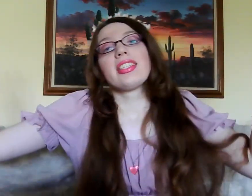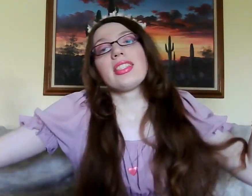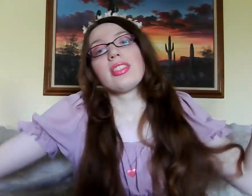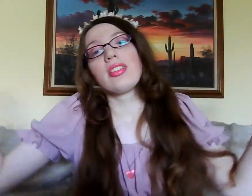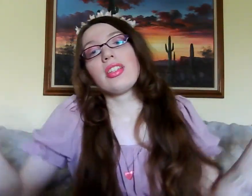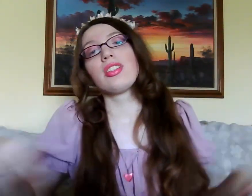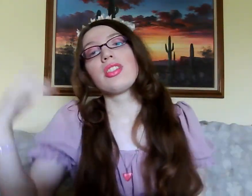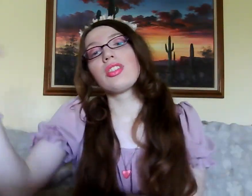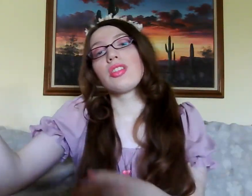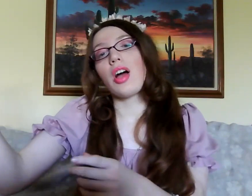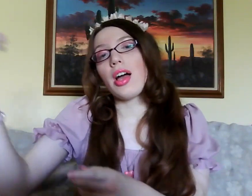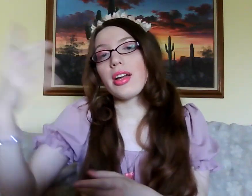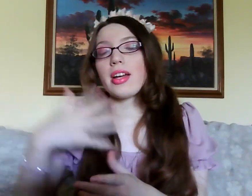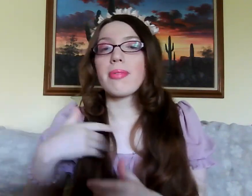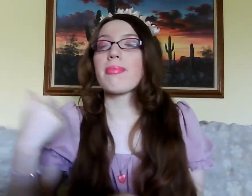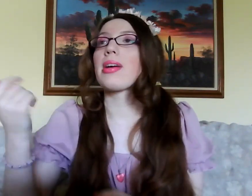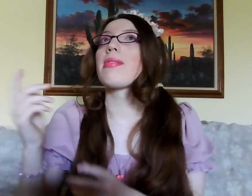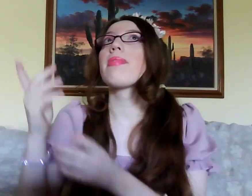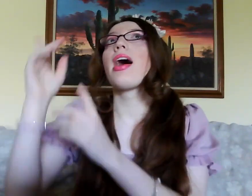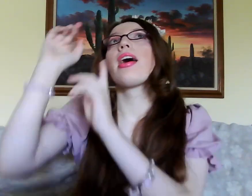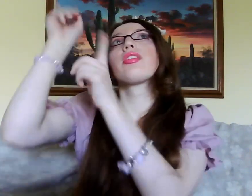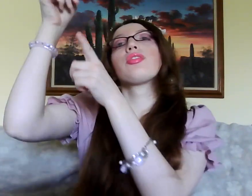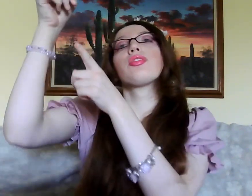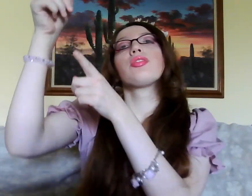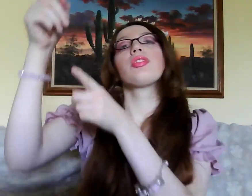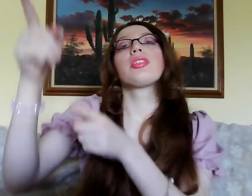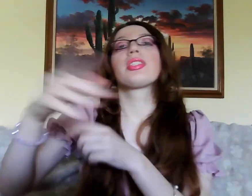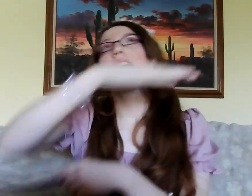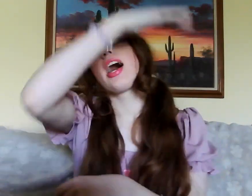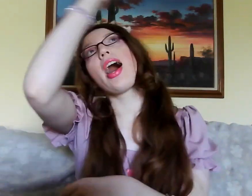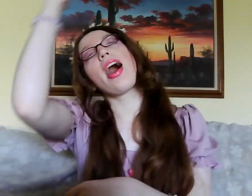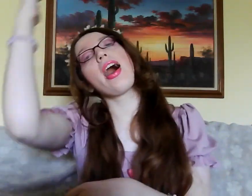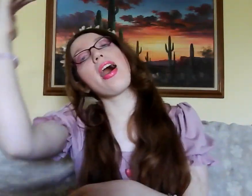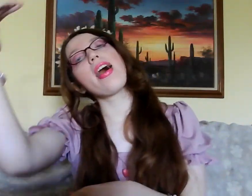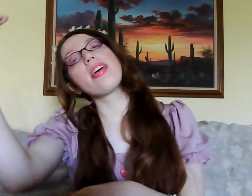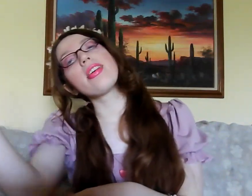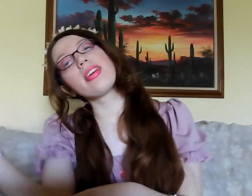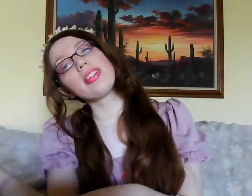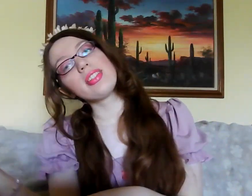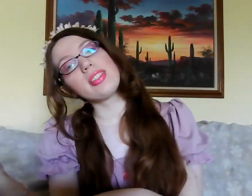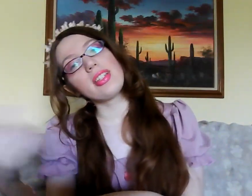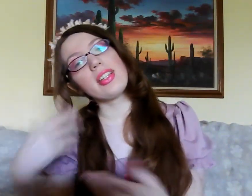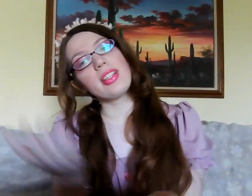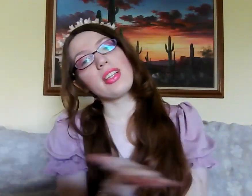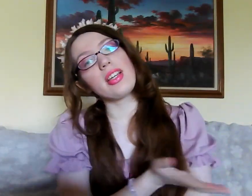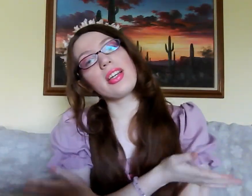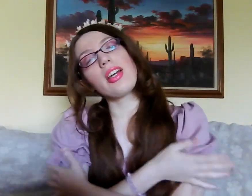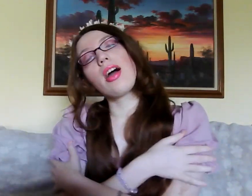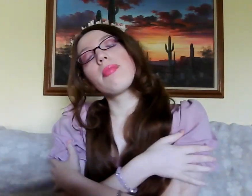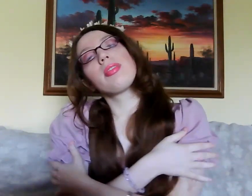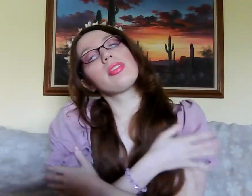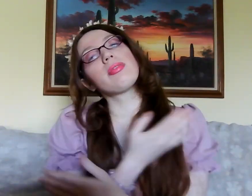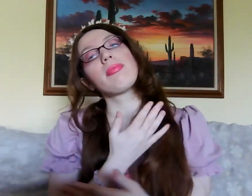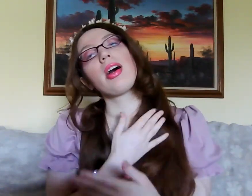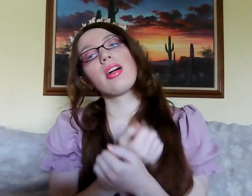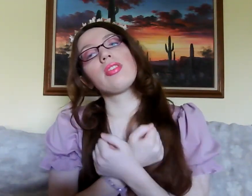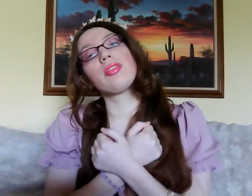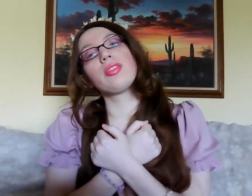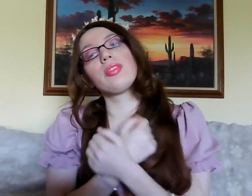and she's taking me back to the skies. In the arms of my love,